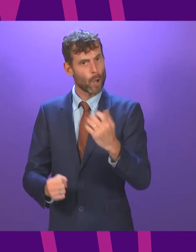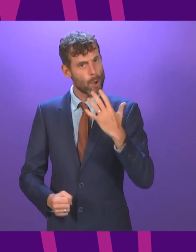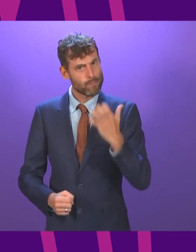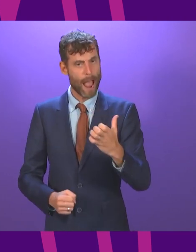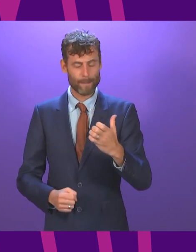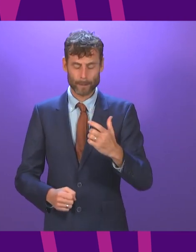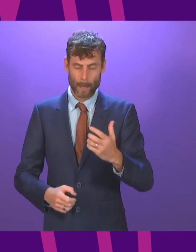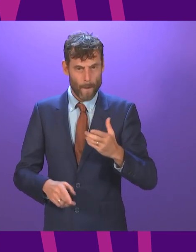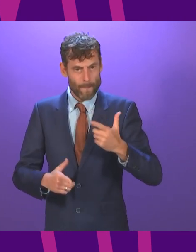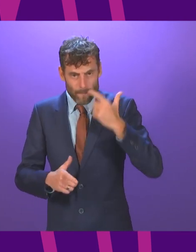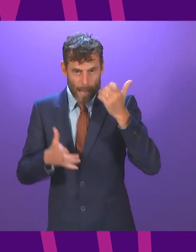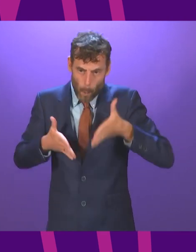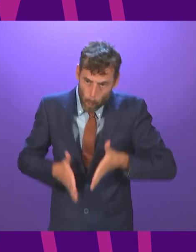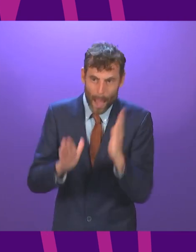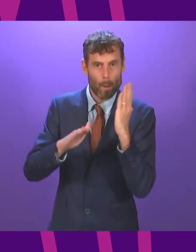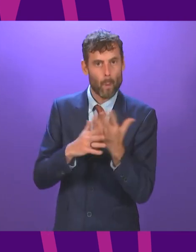Audrey Nicholl.